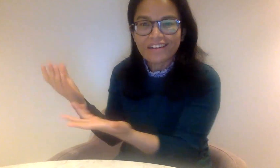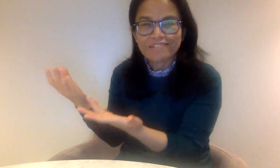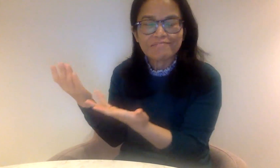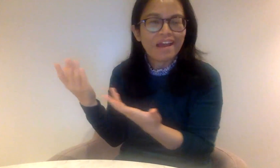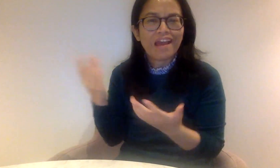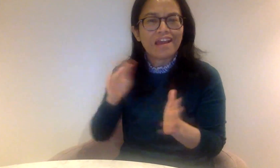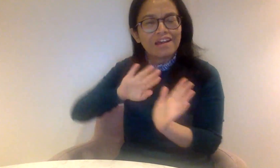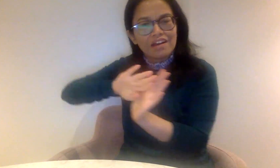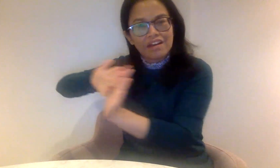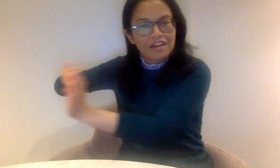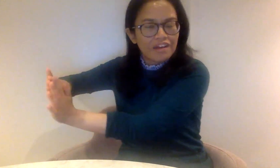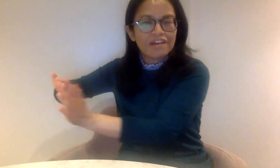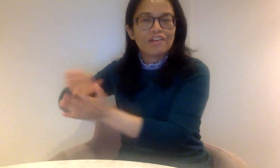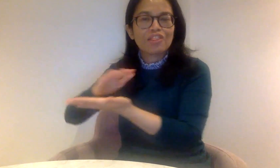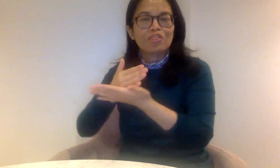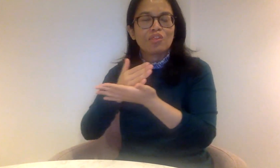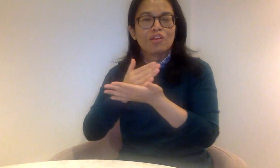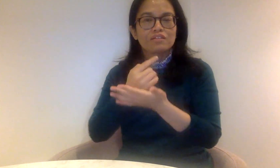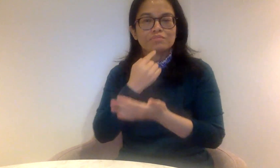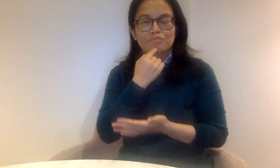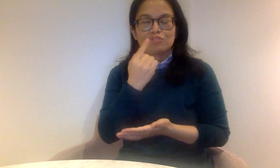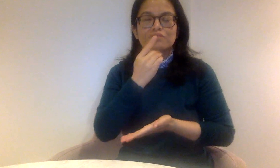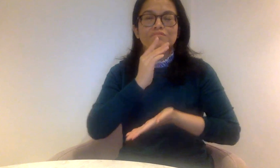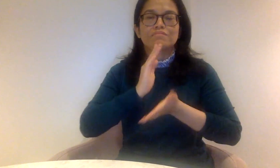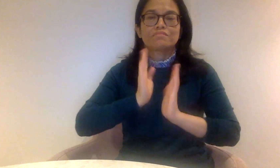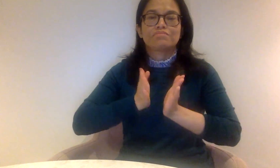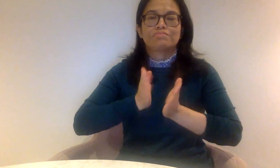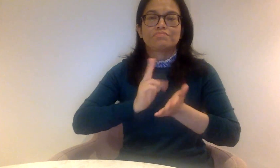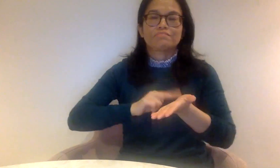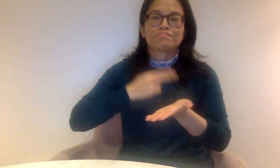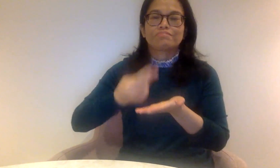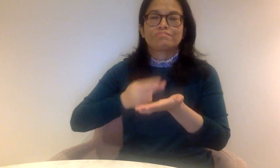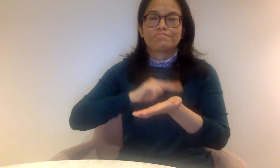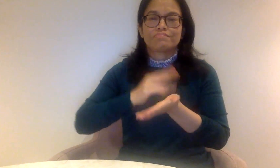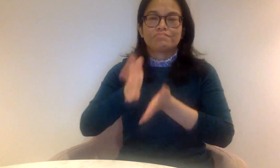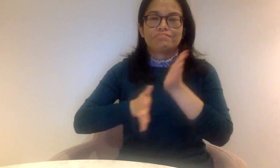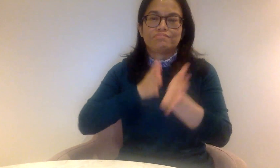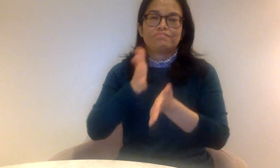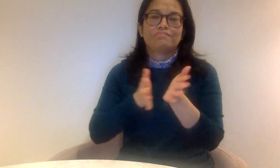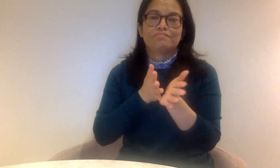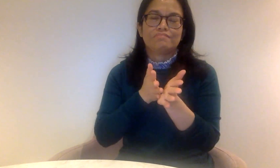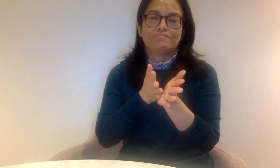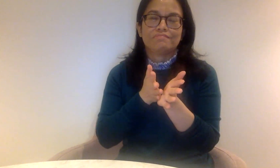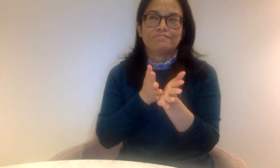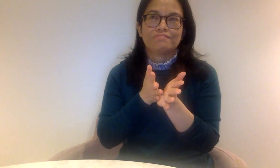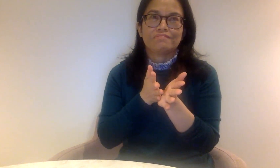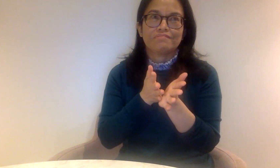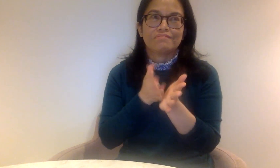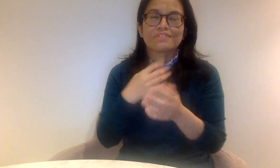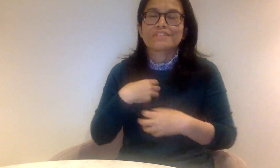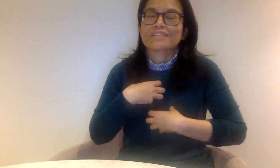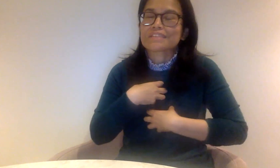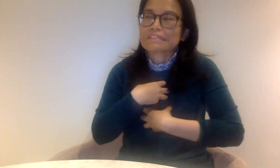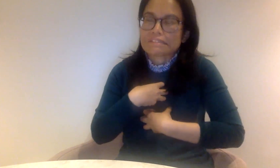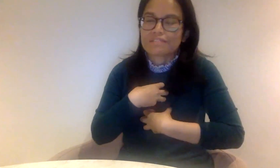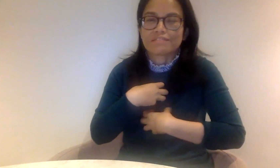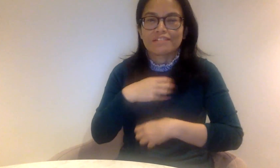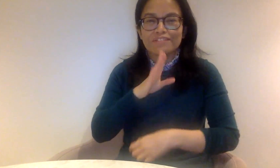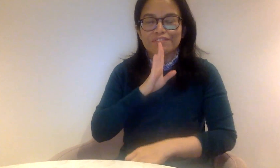I don't like it that, you know, the interpreter is there to interpret, but you see that people who are on